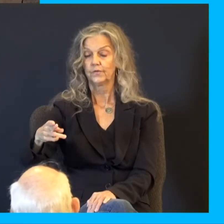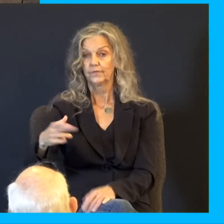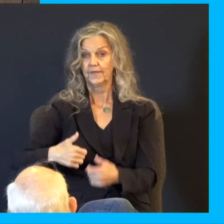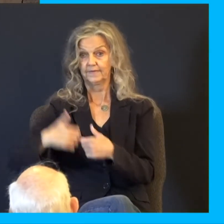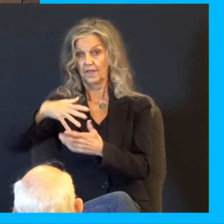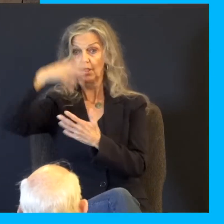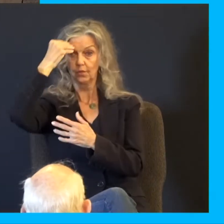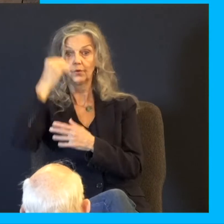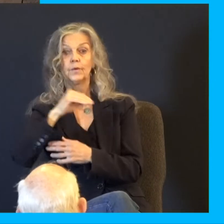Benjamin became the new favorite.